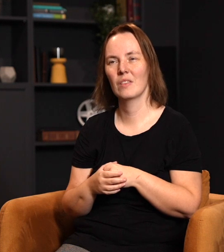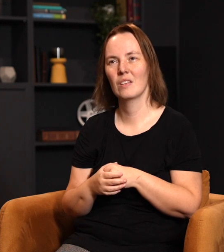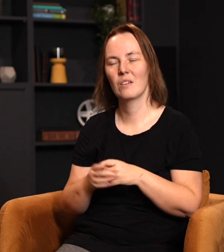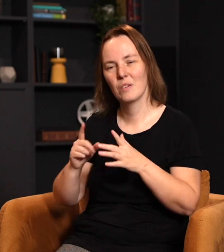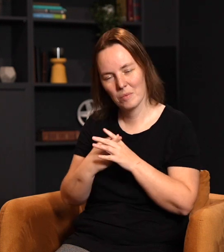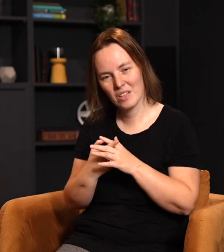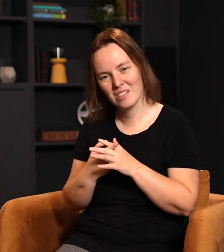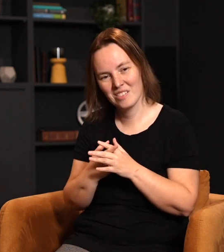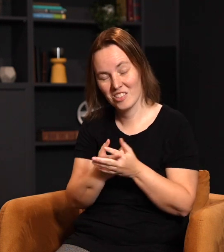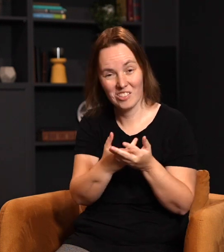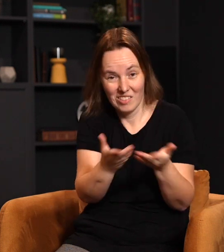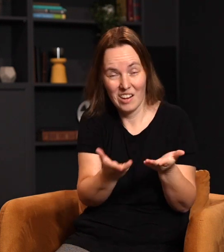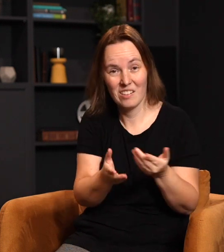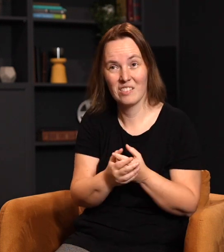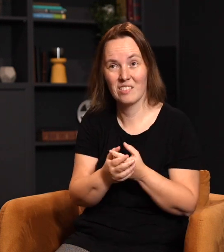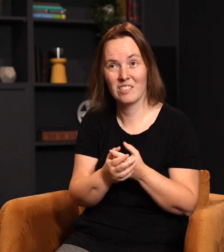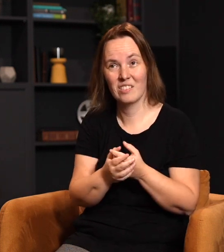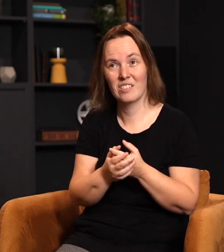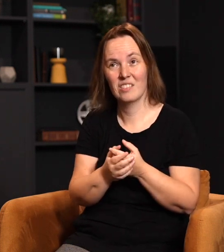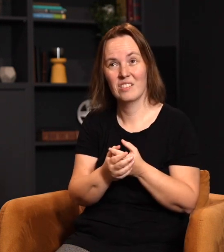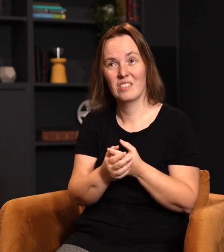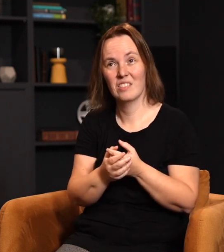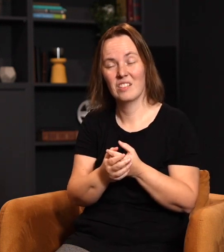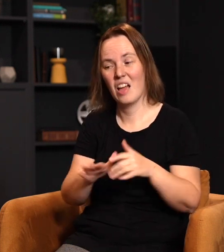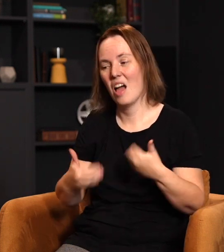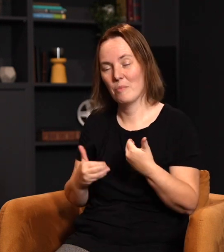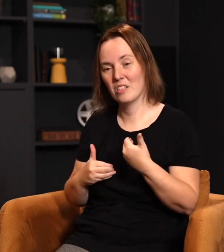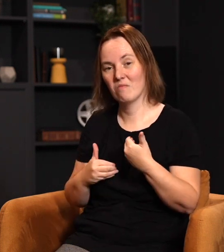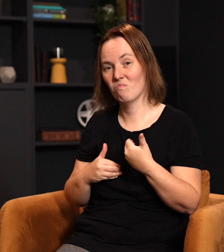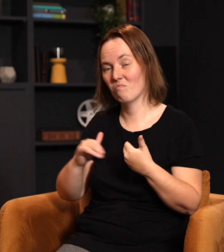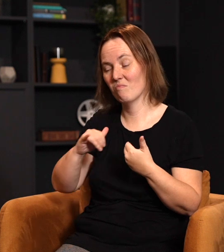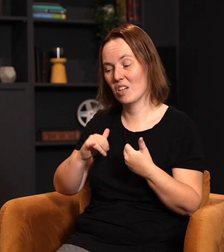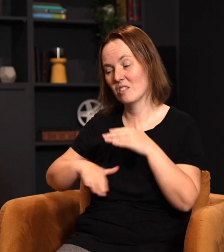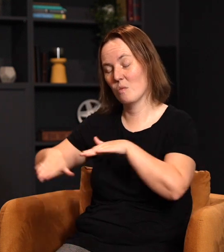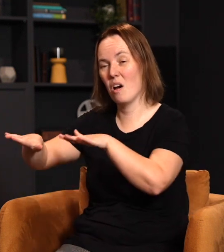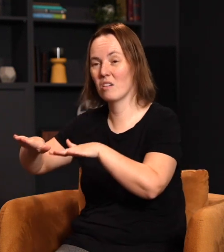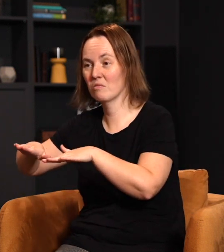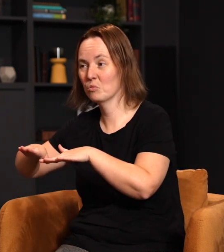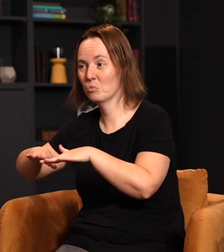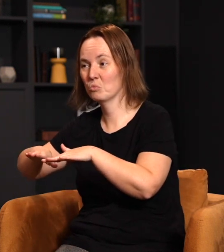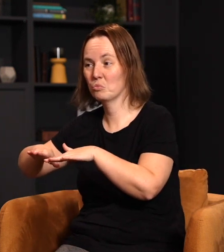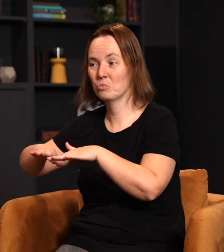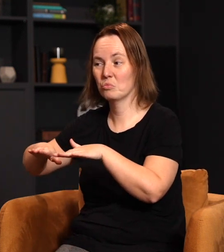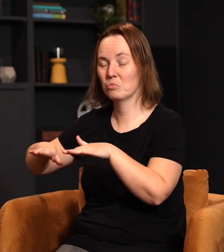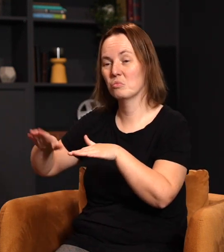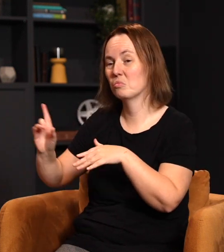But we can begin just there. And you know what else we can do? How many like going for a walk around a neighborhood? Right?